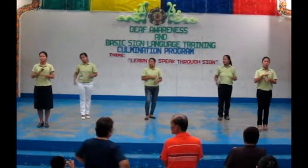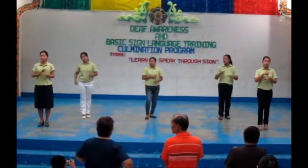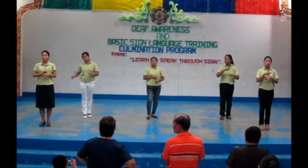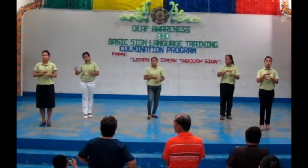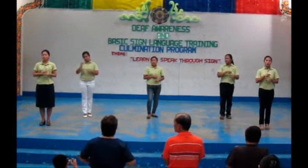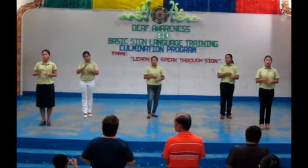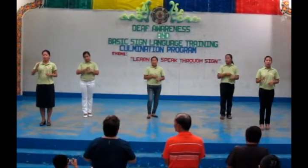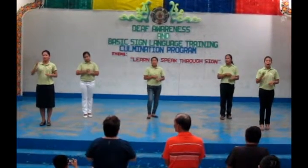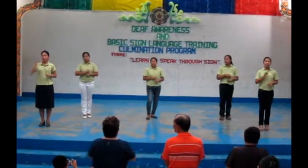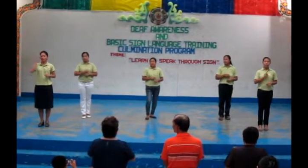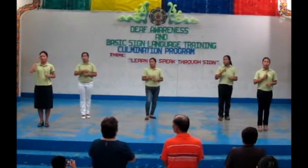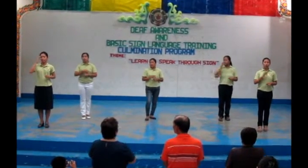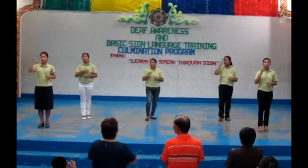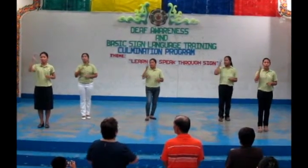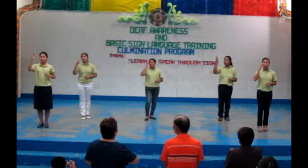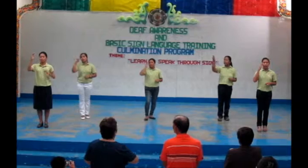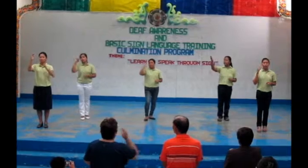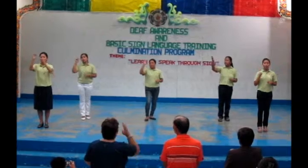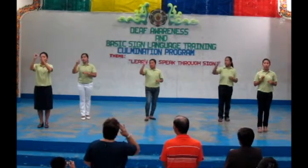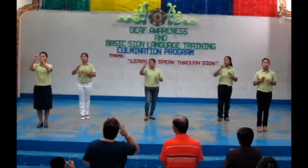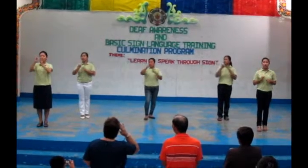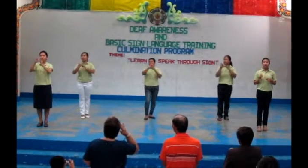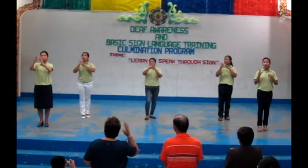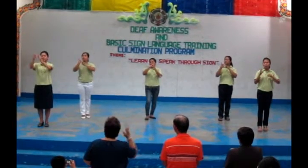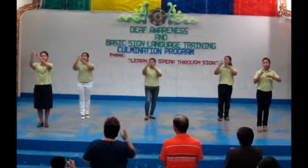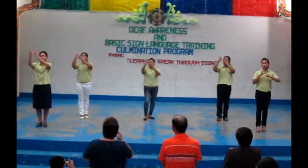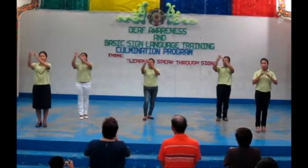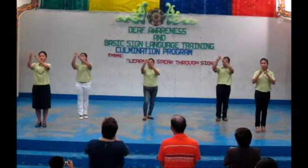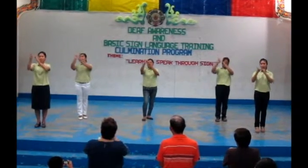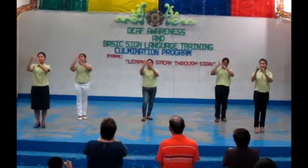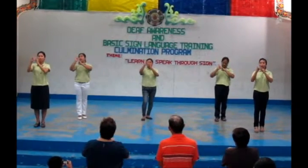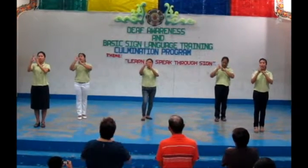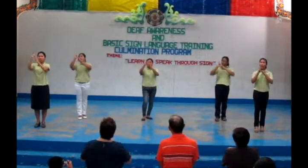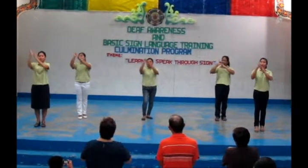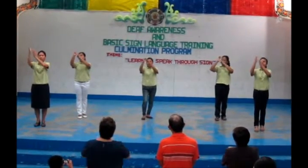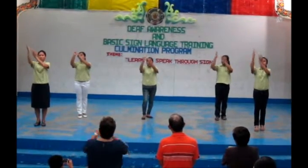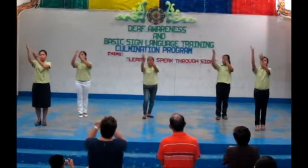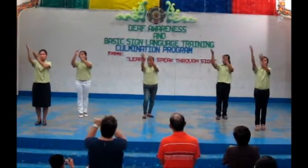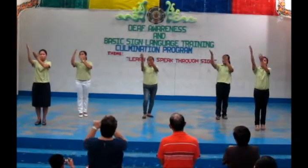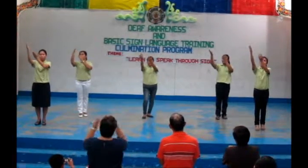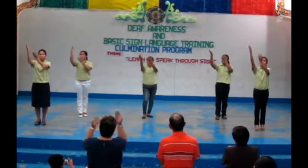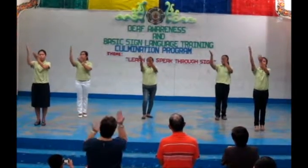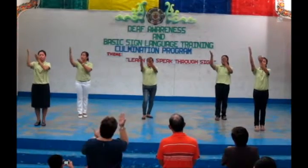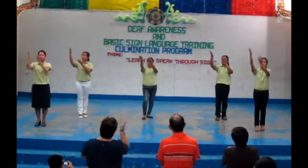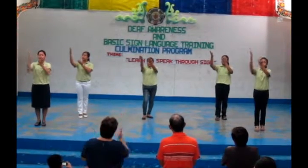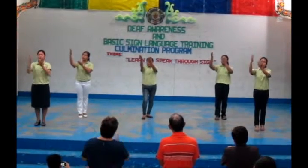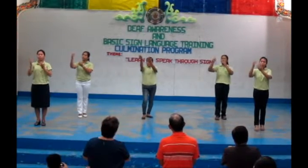I have